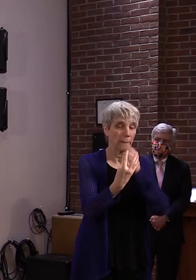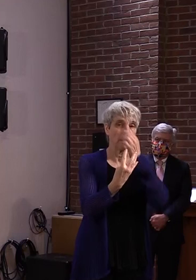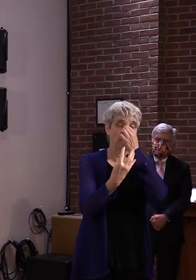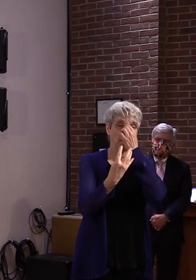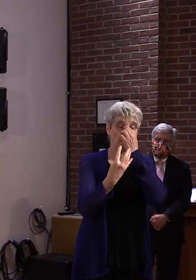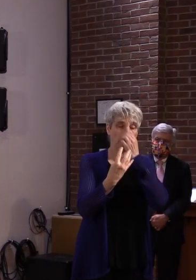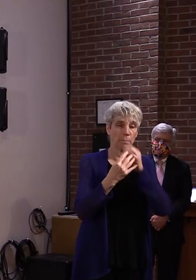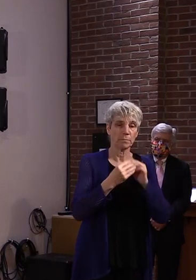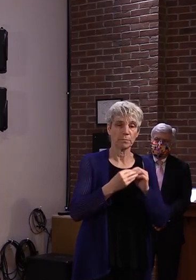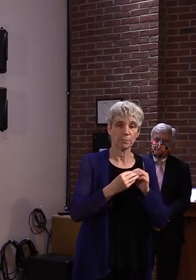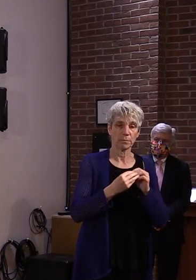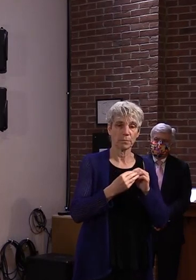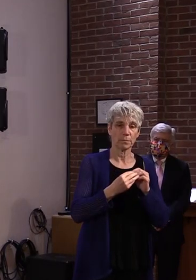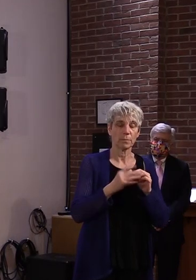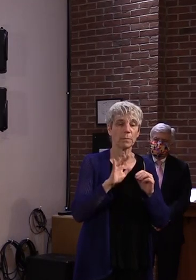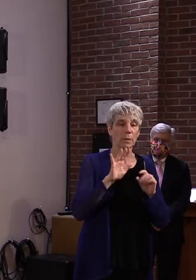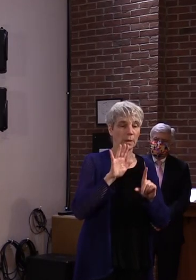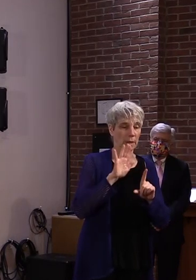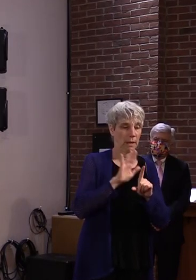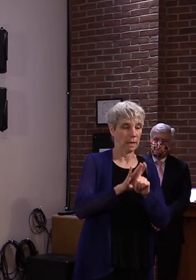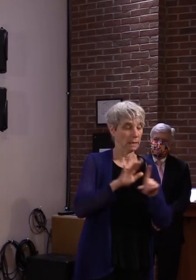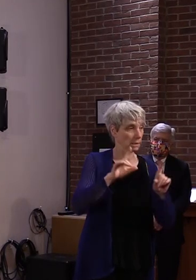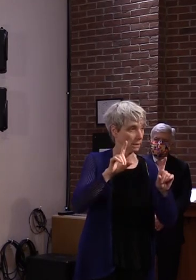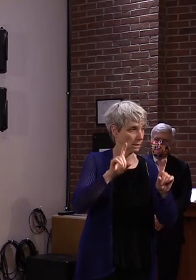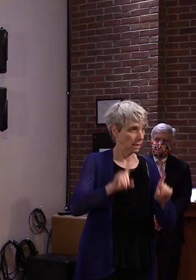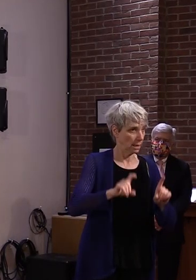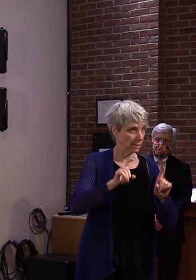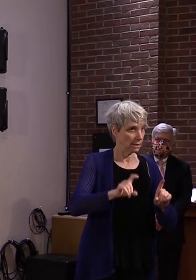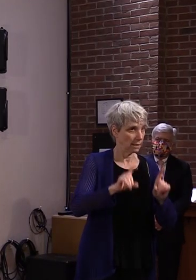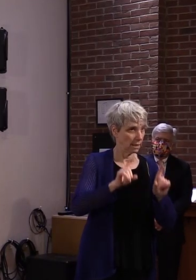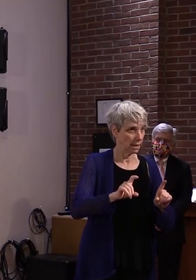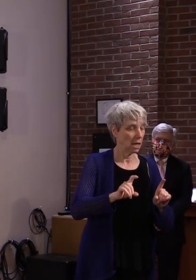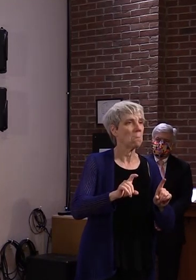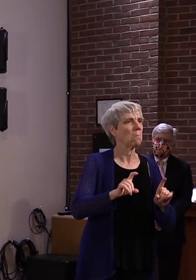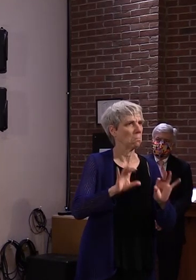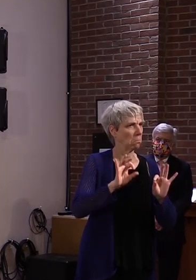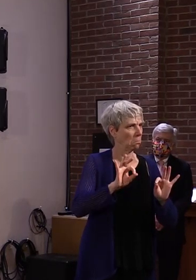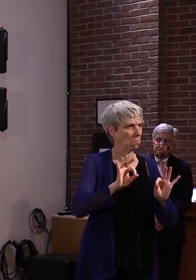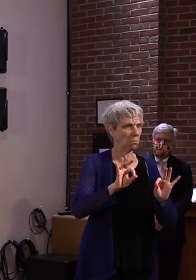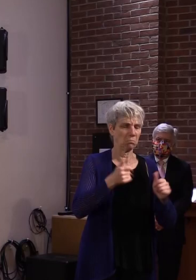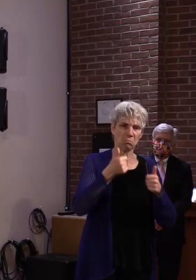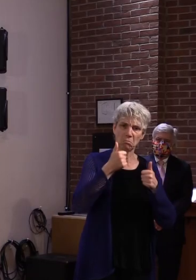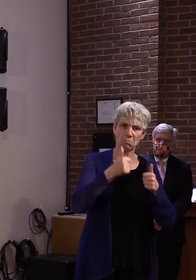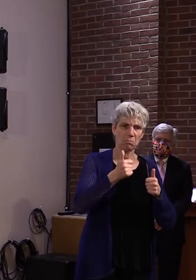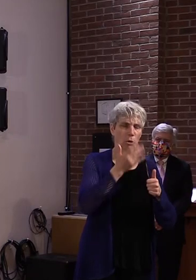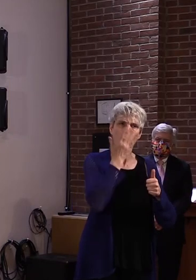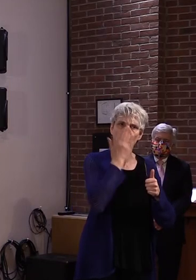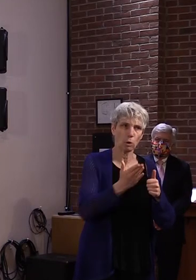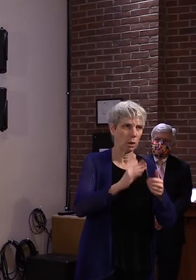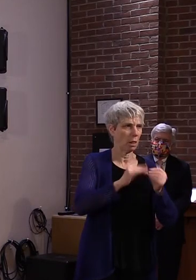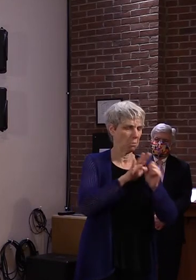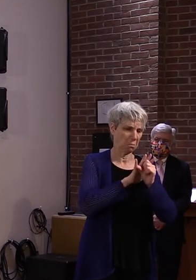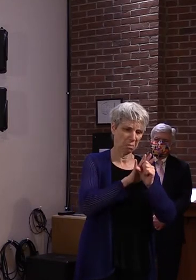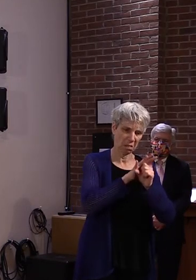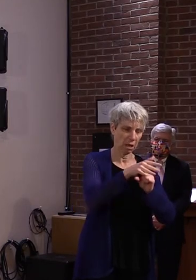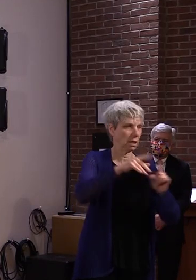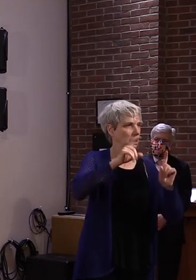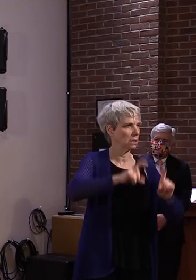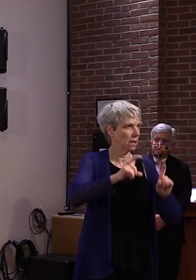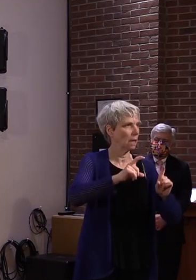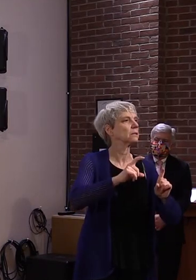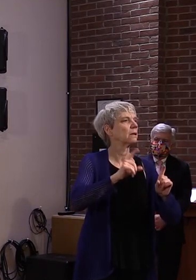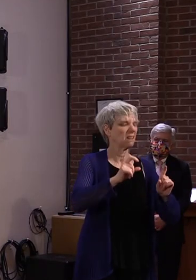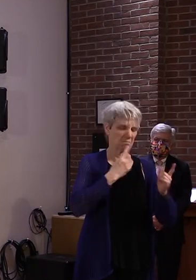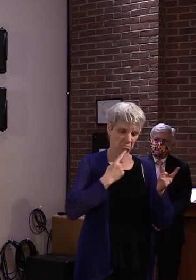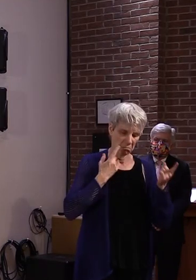where testing was occurring at a sufficient level to actively suppress the